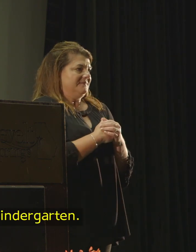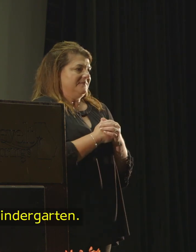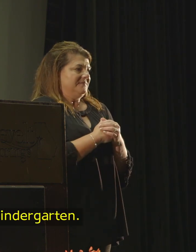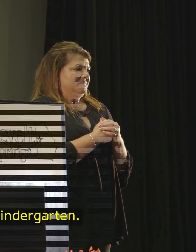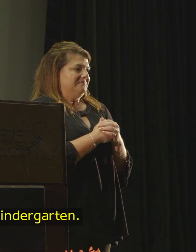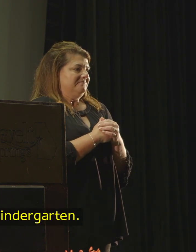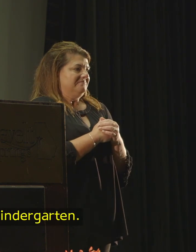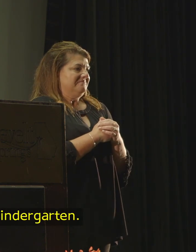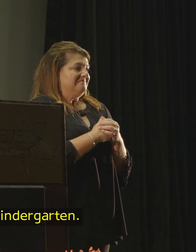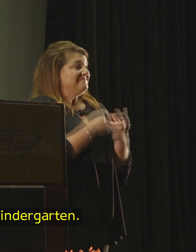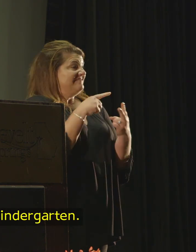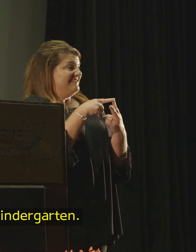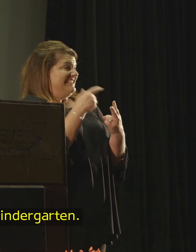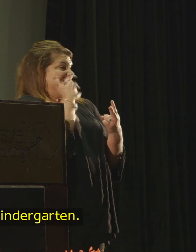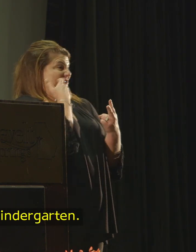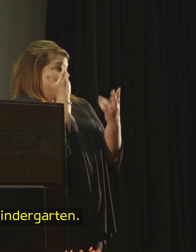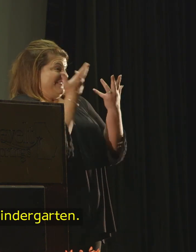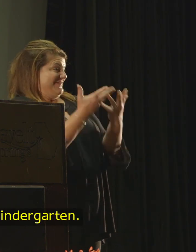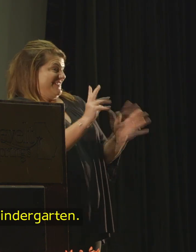She just finished kindergarten.